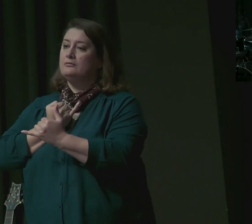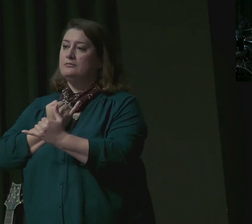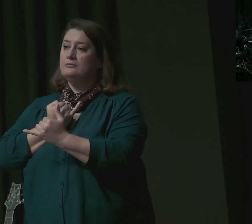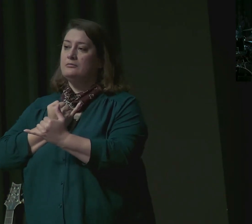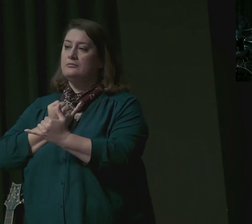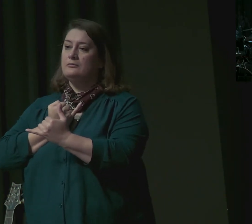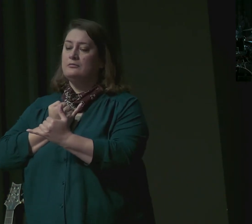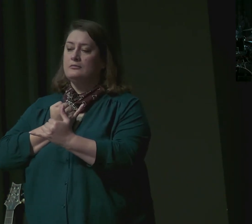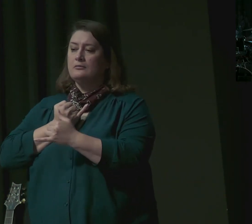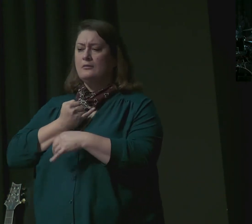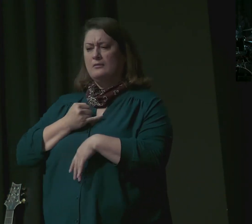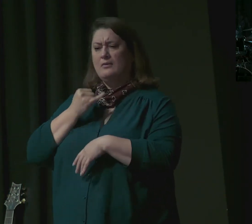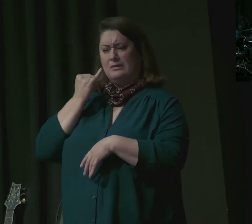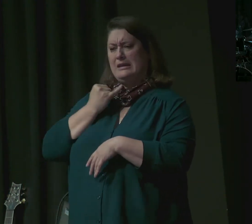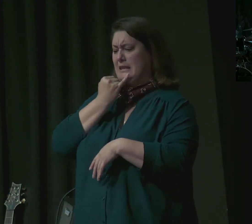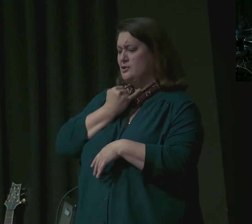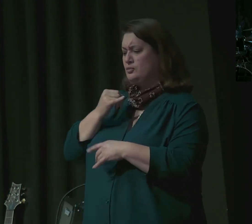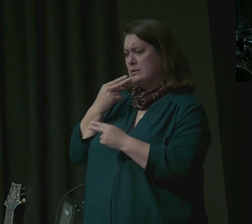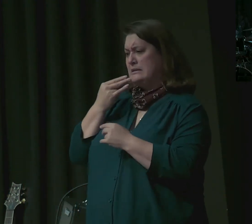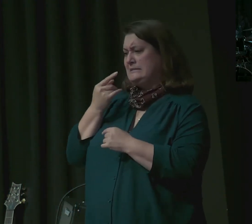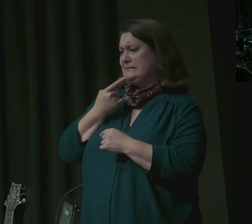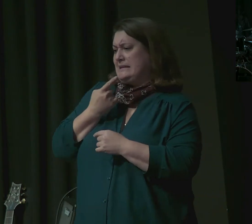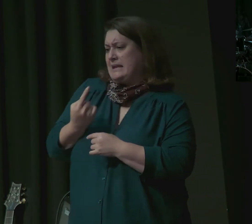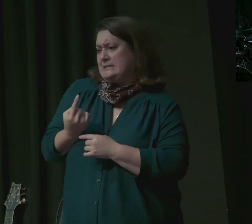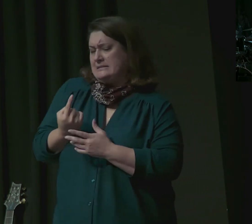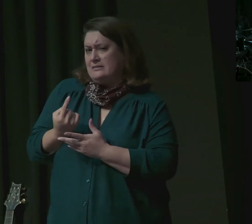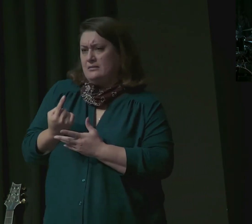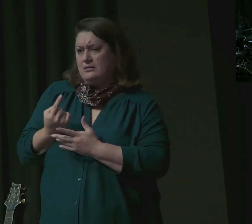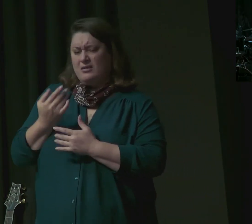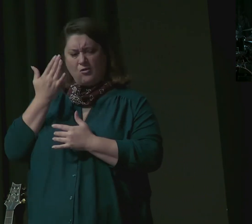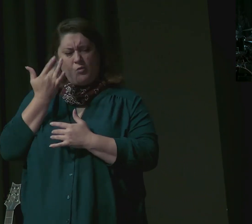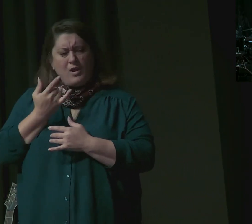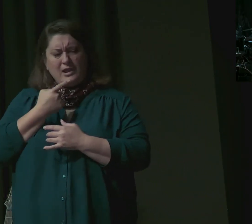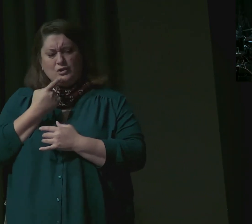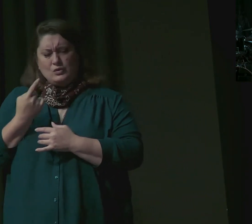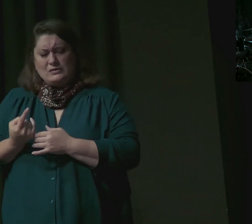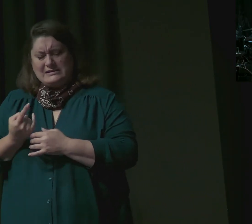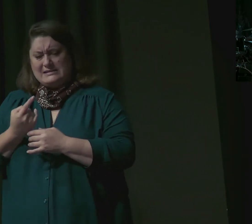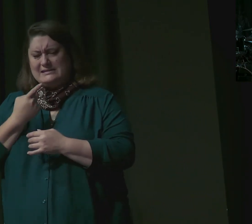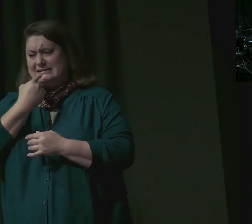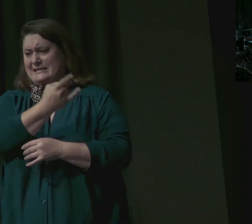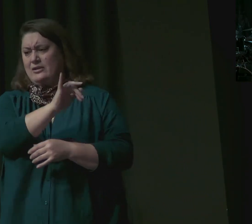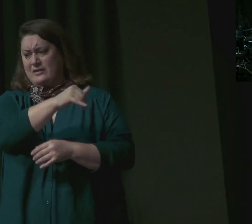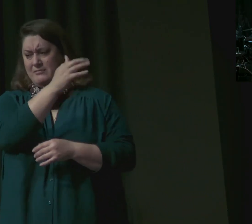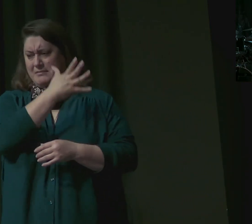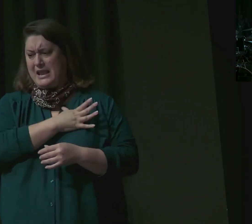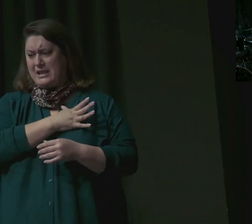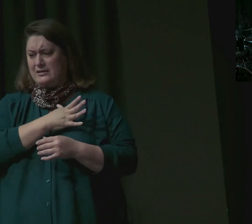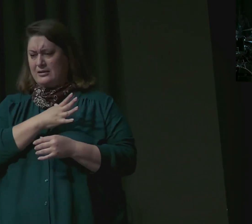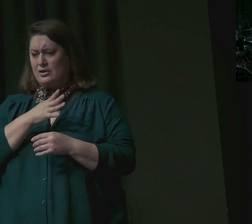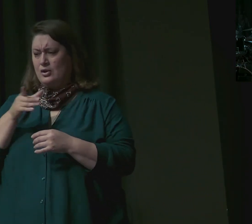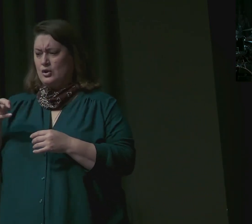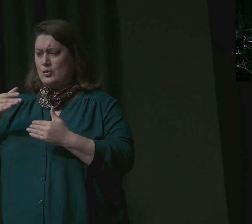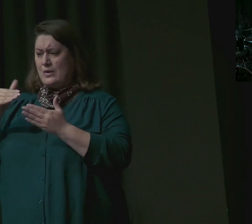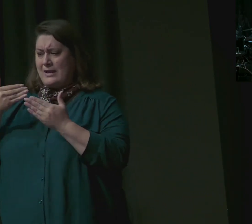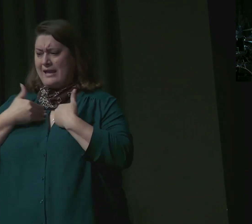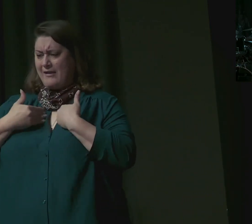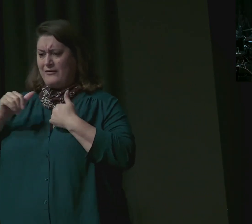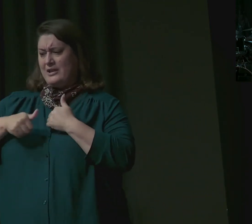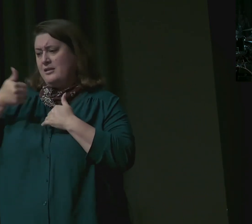replied, The man questioned us carefully about ourselves and our kindred, saying, Is your father still alive? Do you have another brother? What